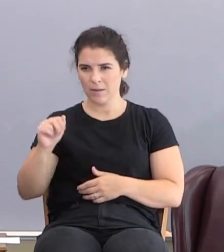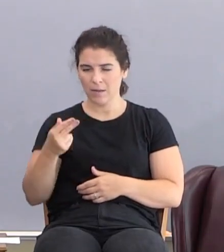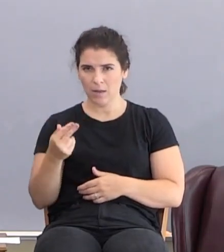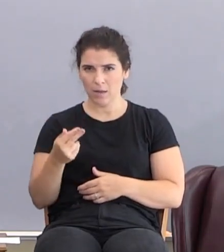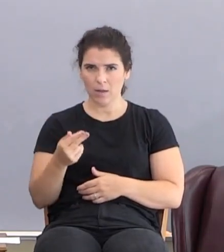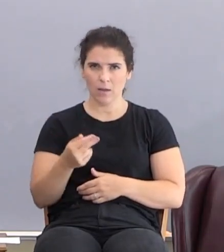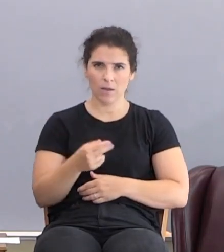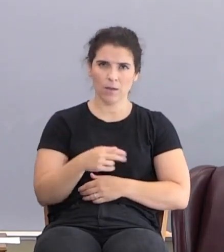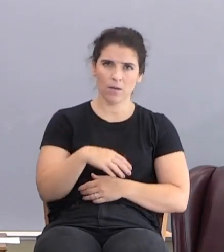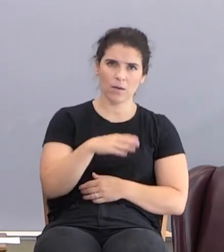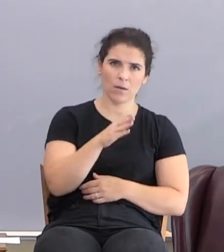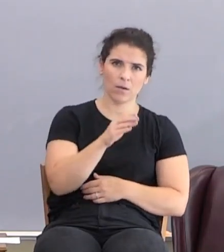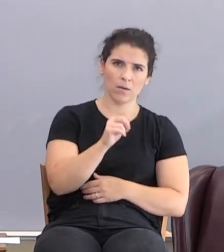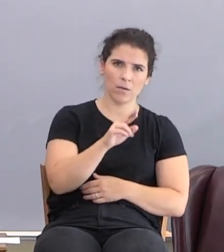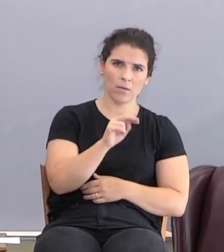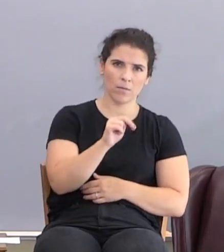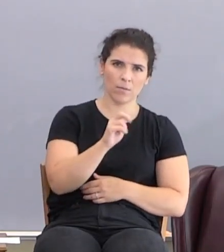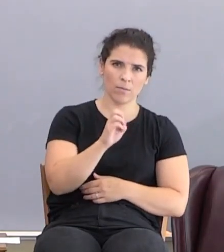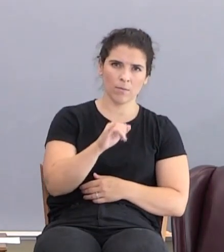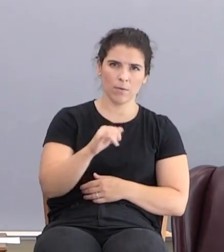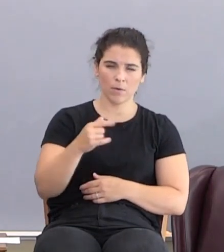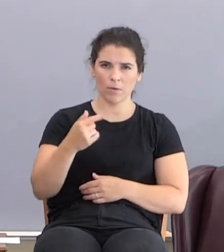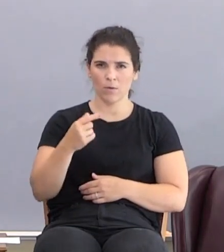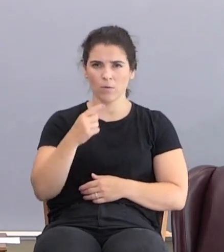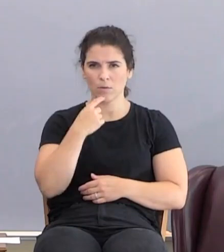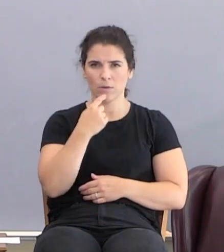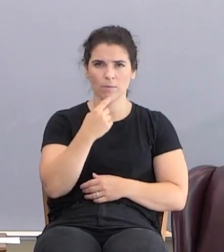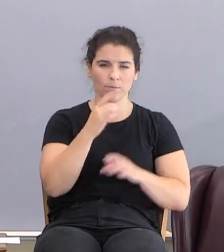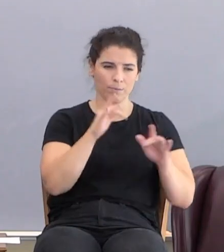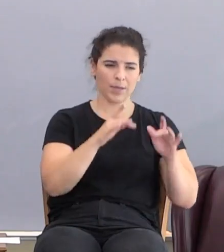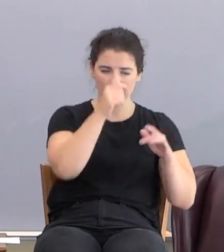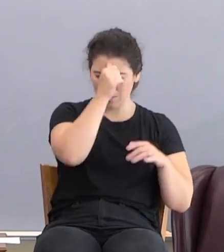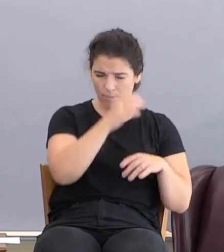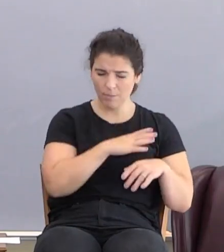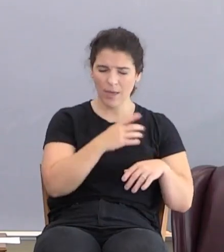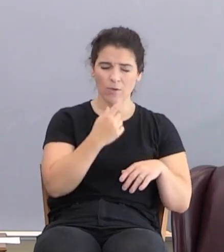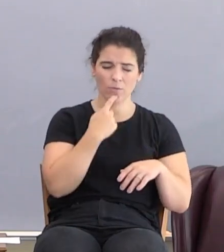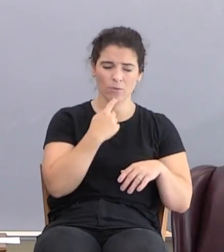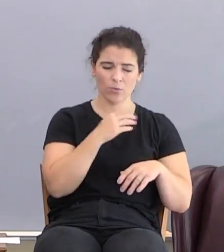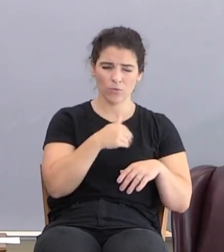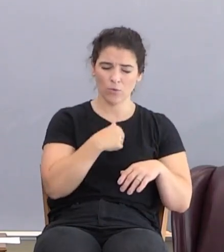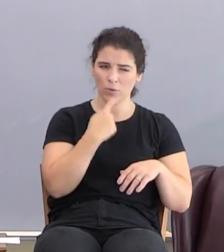You know Barney Googled, said, pity the man was so, so tough to say one wife is not enough. He's got two.